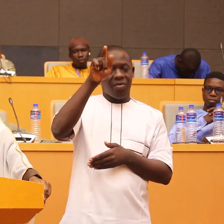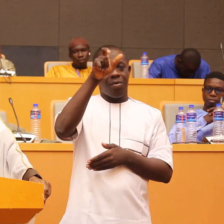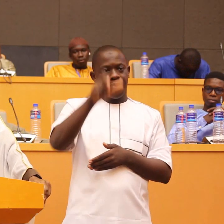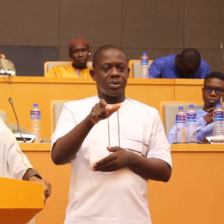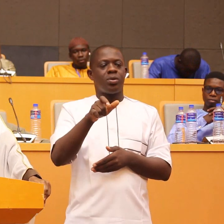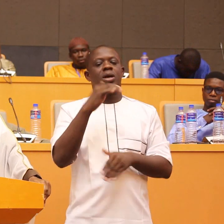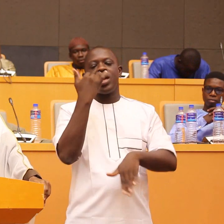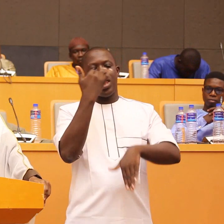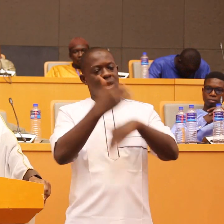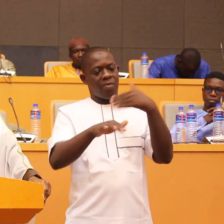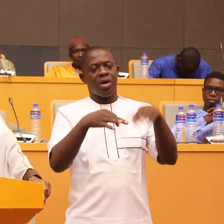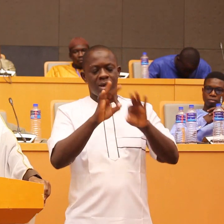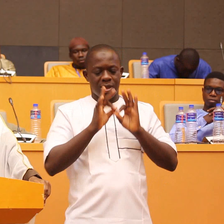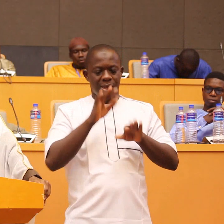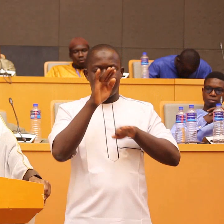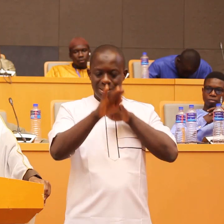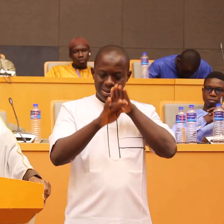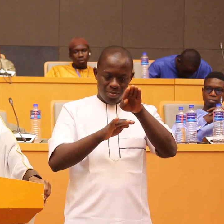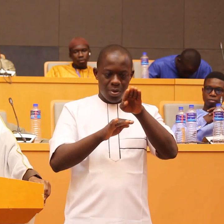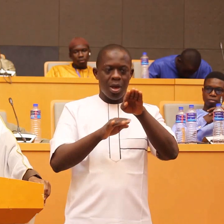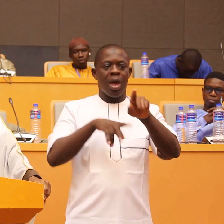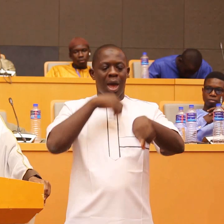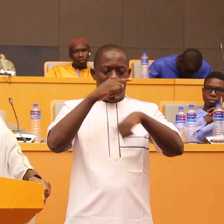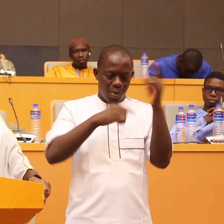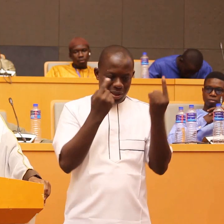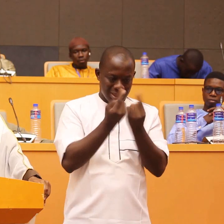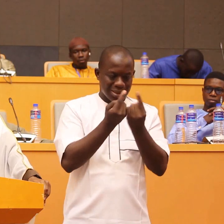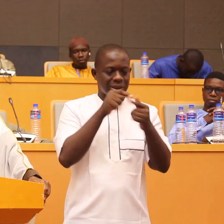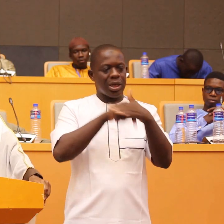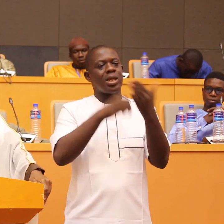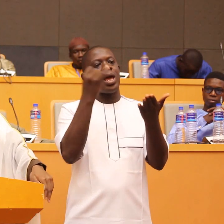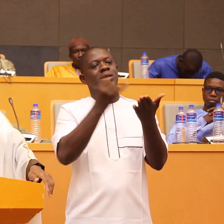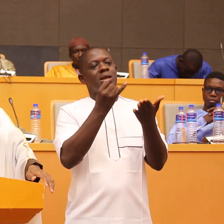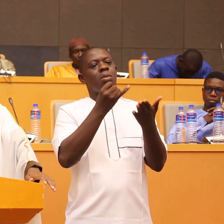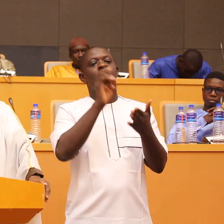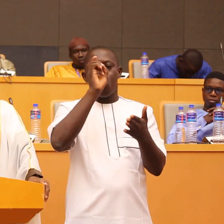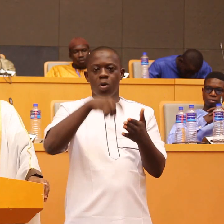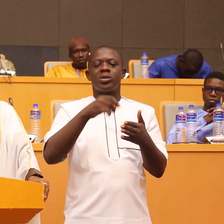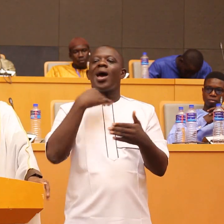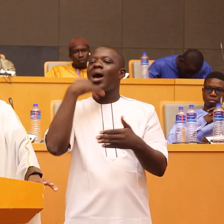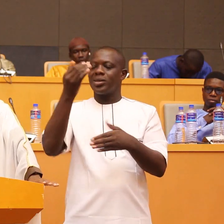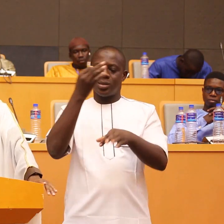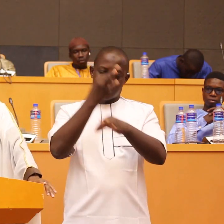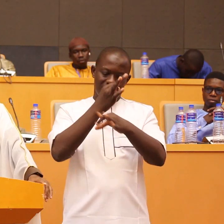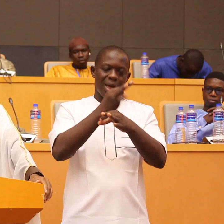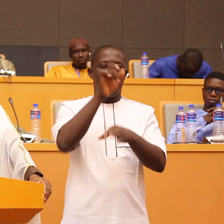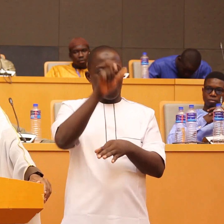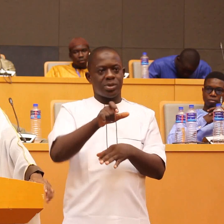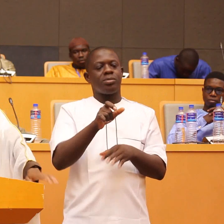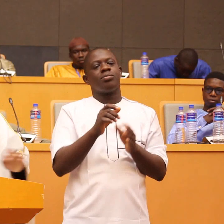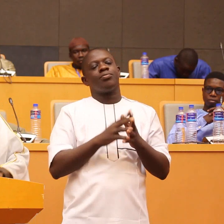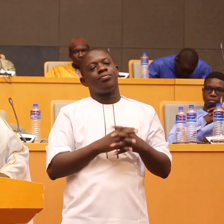will never take any step regarding issues in the deen without consulting his mashayikh so calm